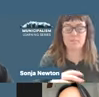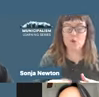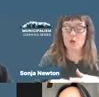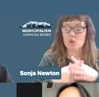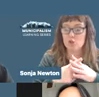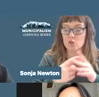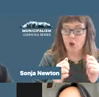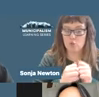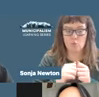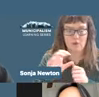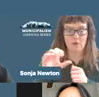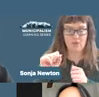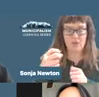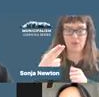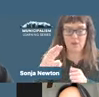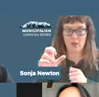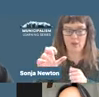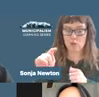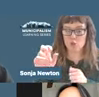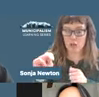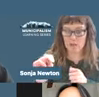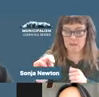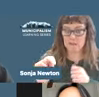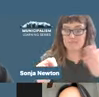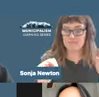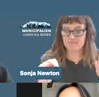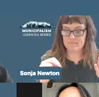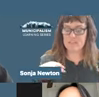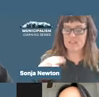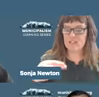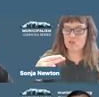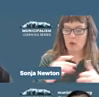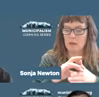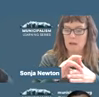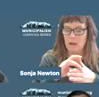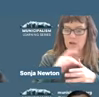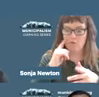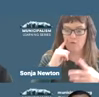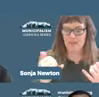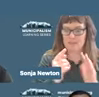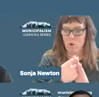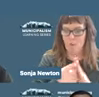giving us some historical context for the current municipalist moment we're living in.